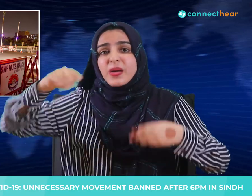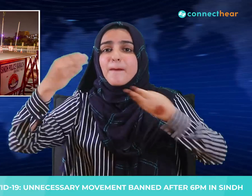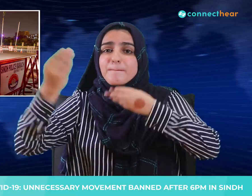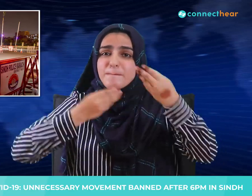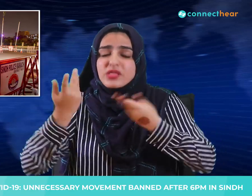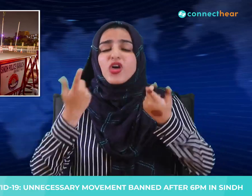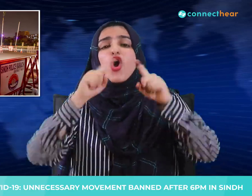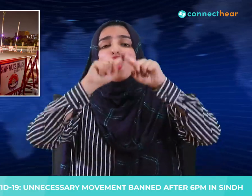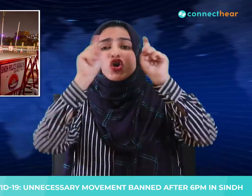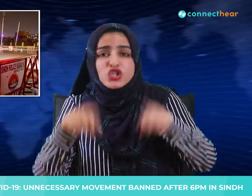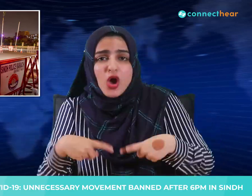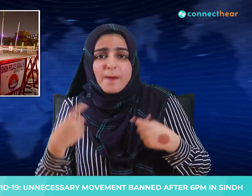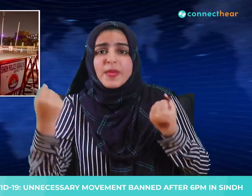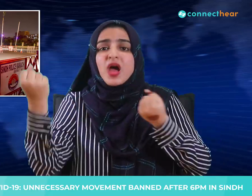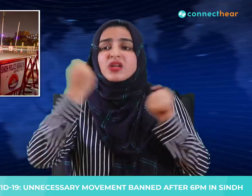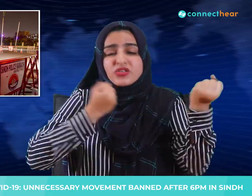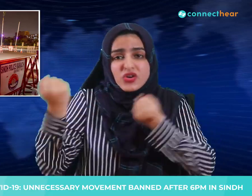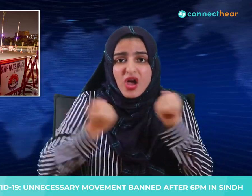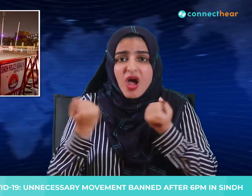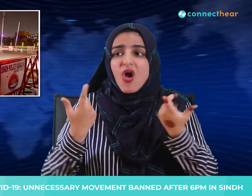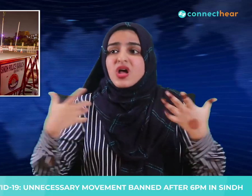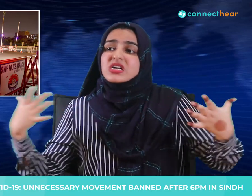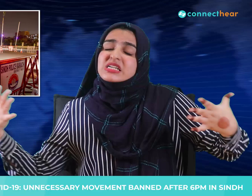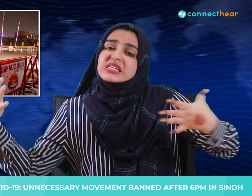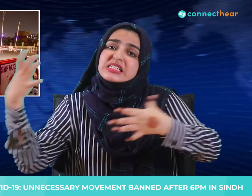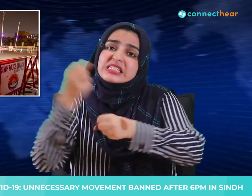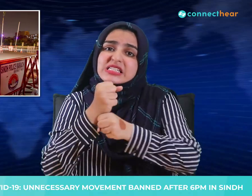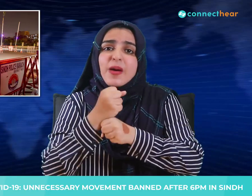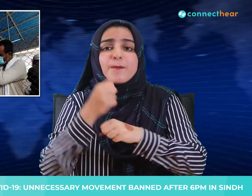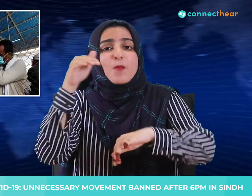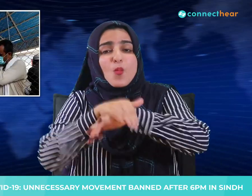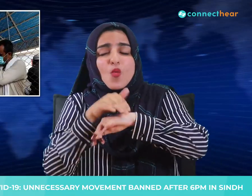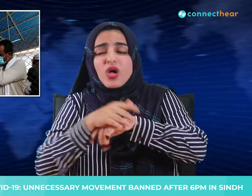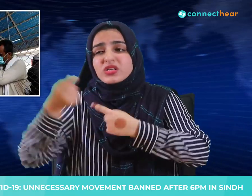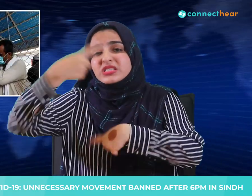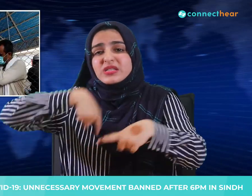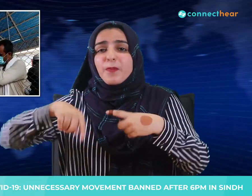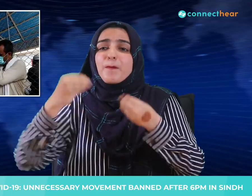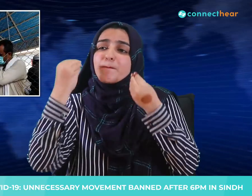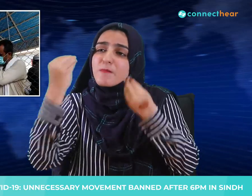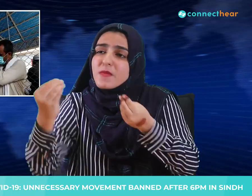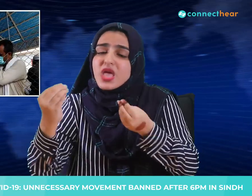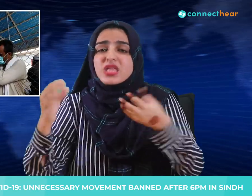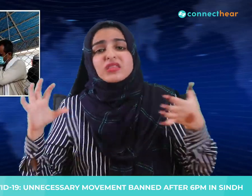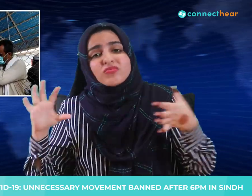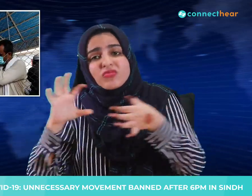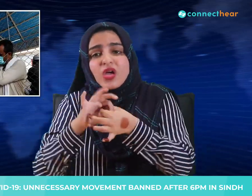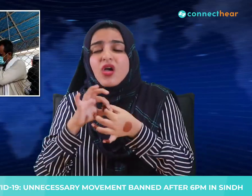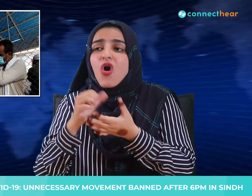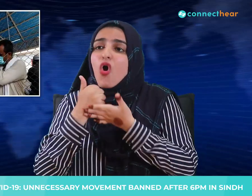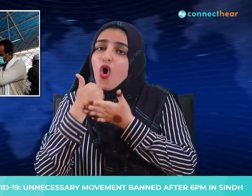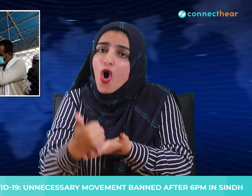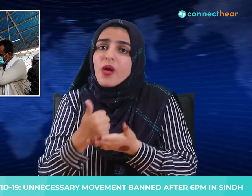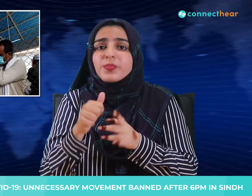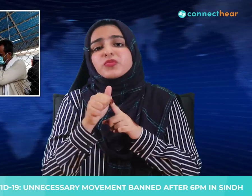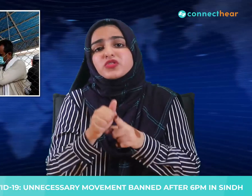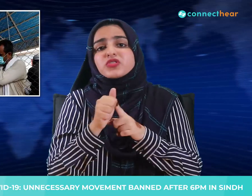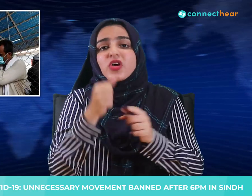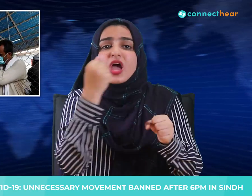stakeholders including shopkeepers, traders, transporters and politicians to cooperate with the government in the supreme